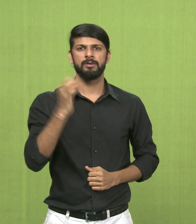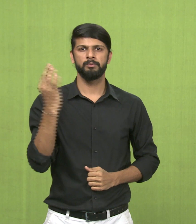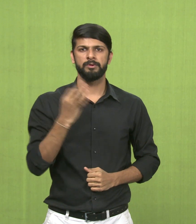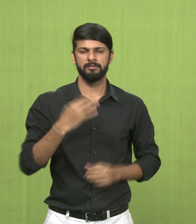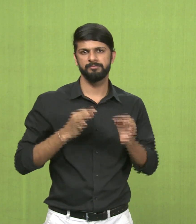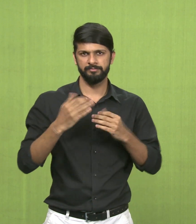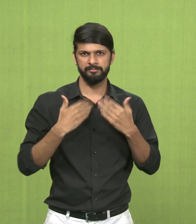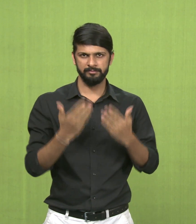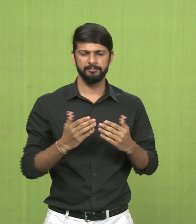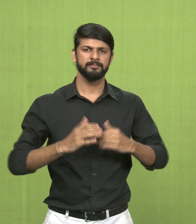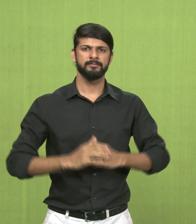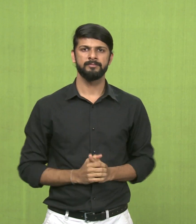New words from the lesson.